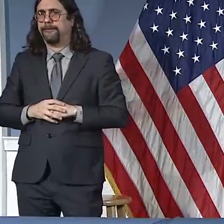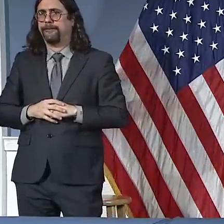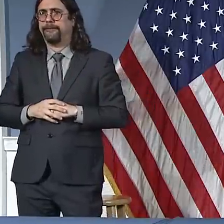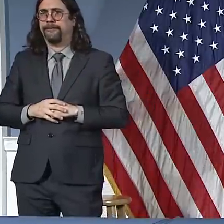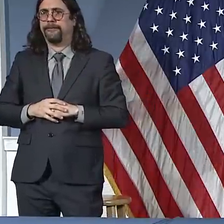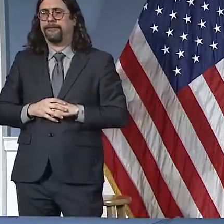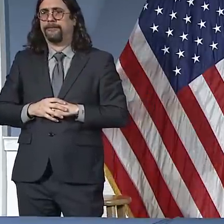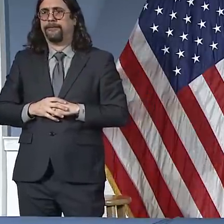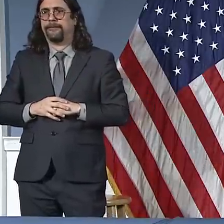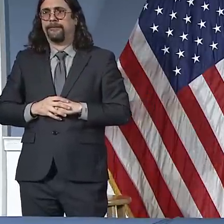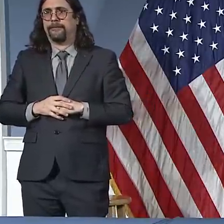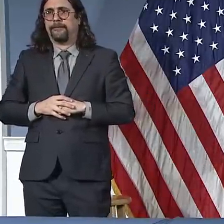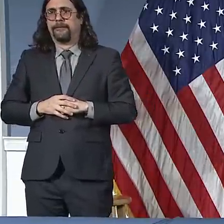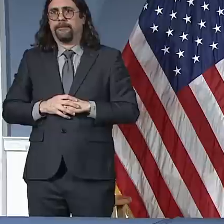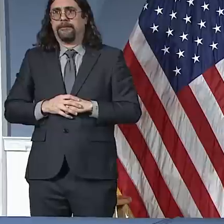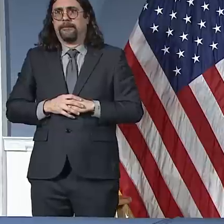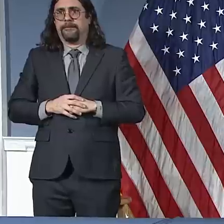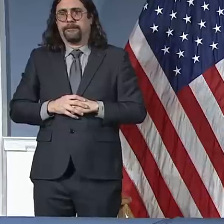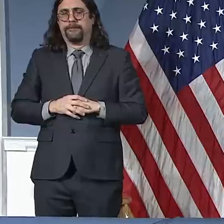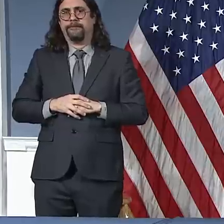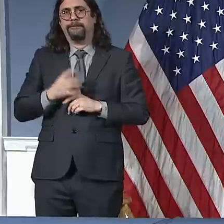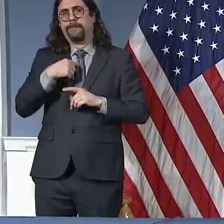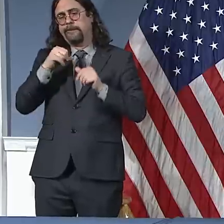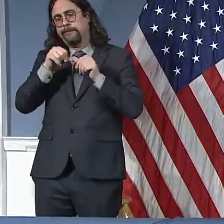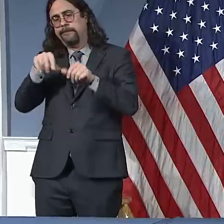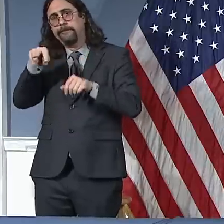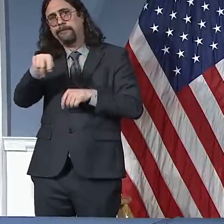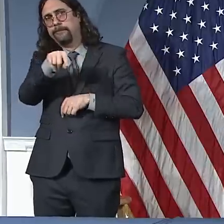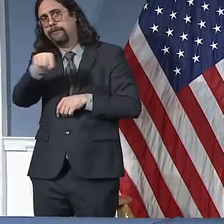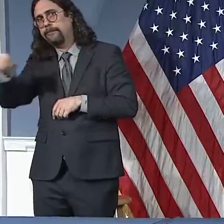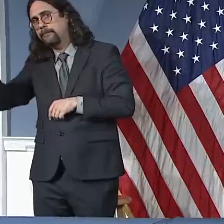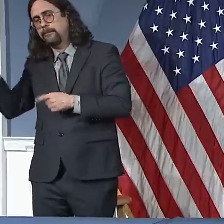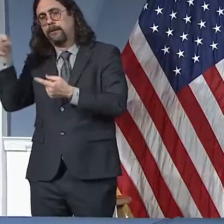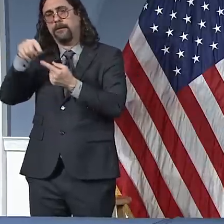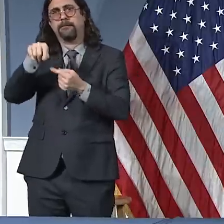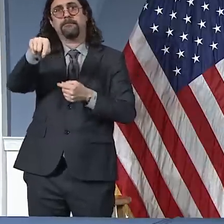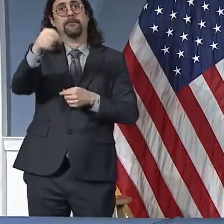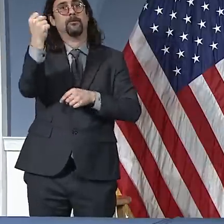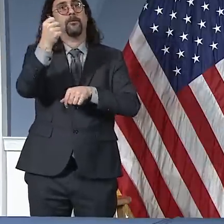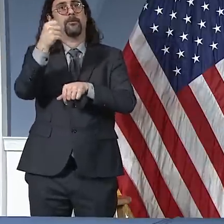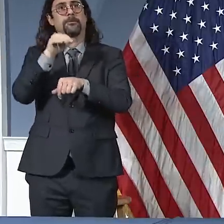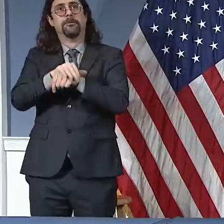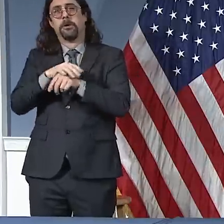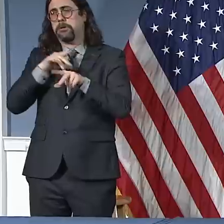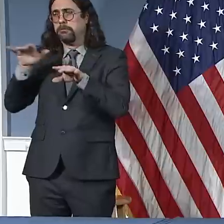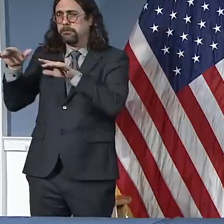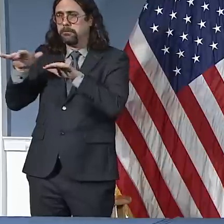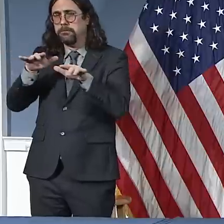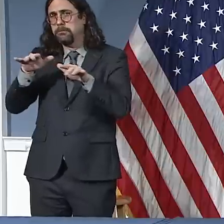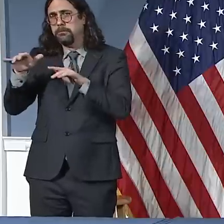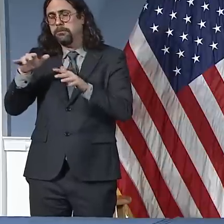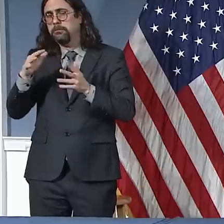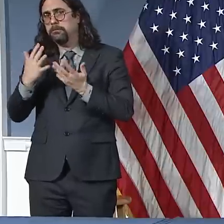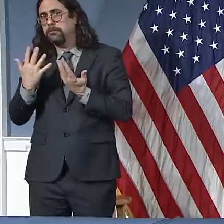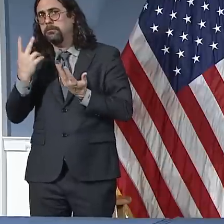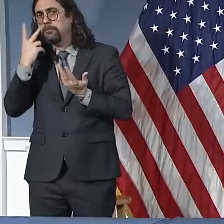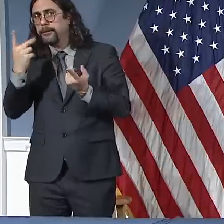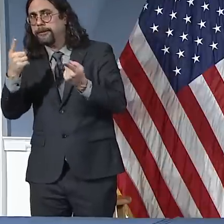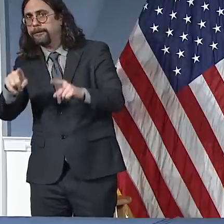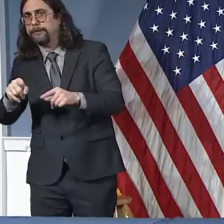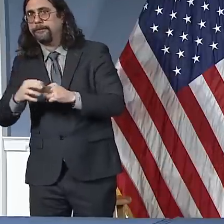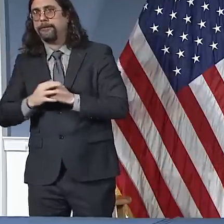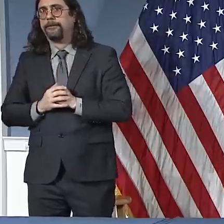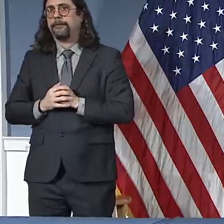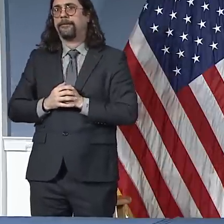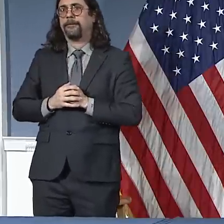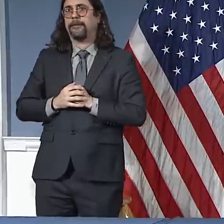to see if people have gotten the message. We will be doing all the enforcement. But if by the end of Saturday it is not sufficiently clear